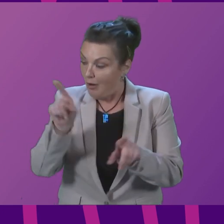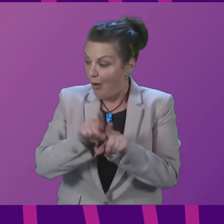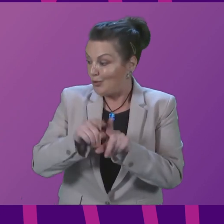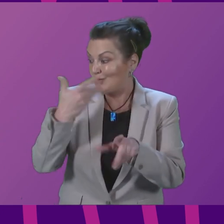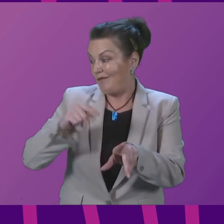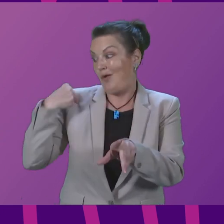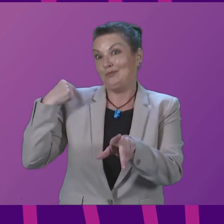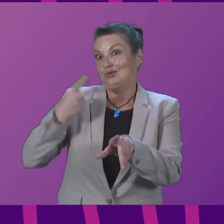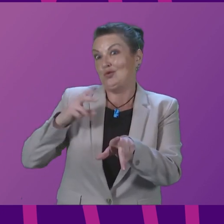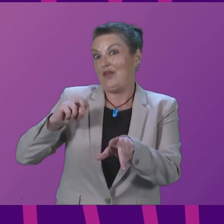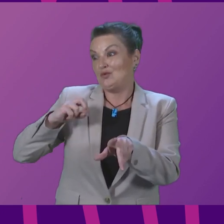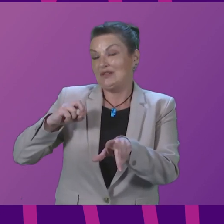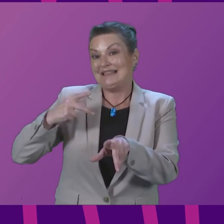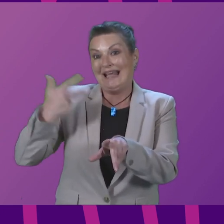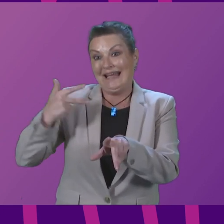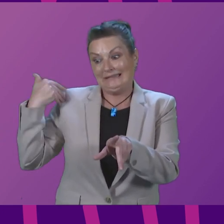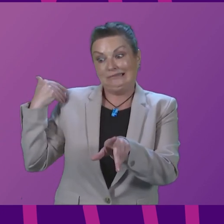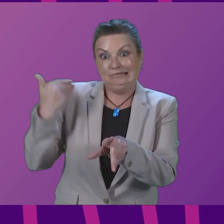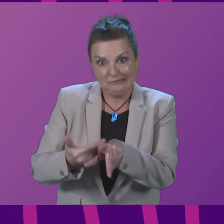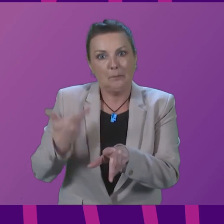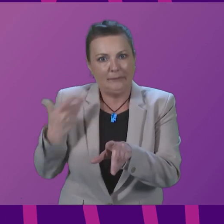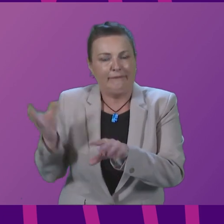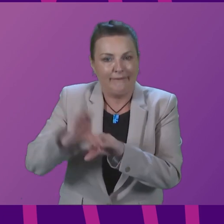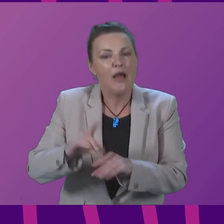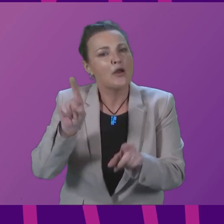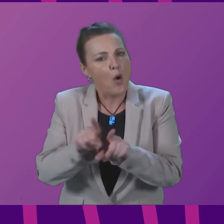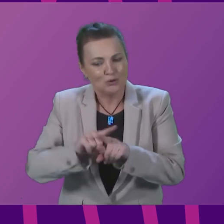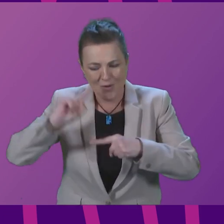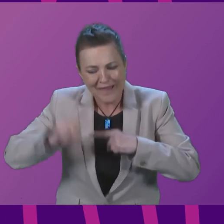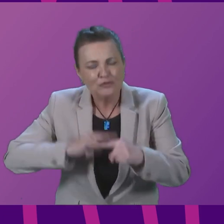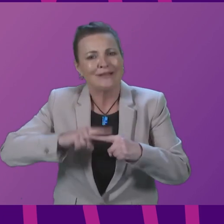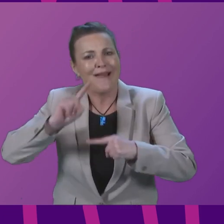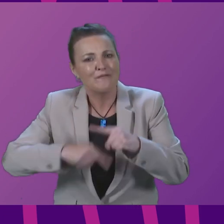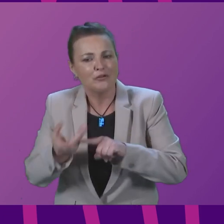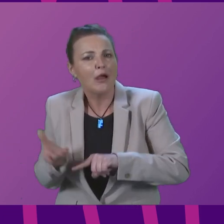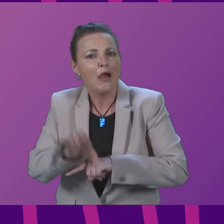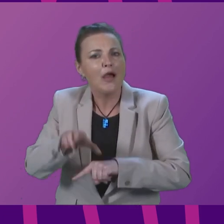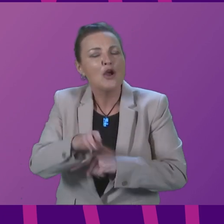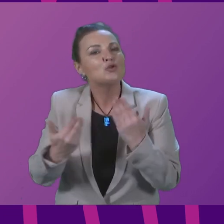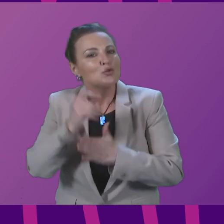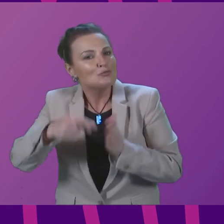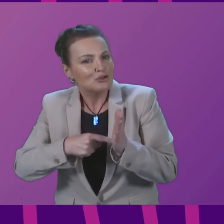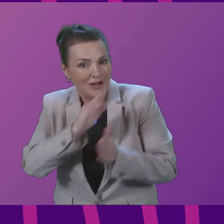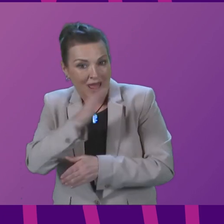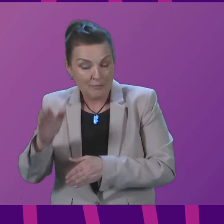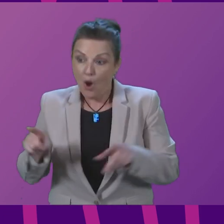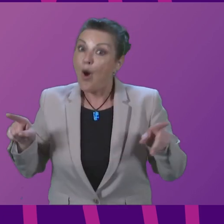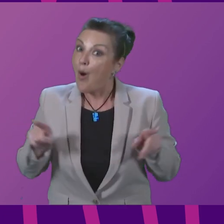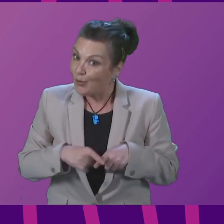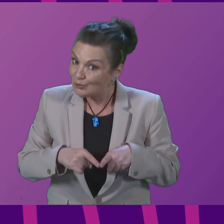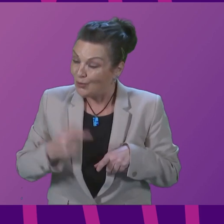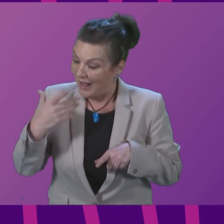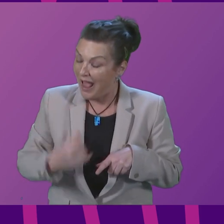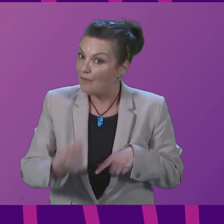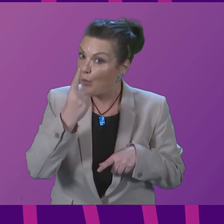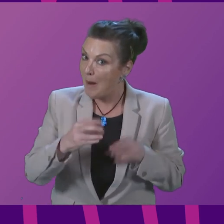Fund and the continued annual Public Libraries Improvement Fund which supports new projects and libraries and as part of the £1 billion Scottish